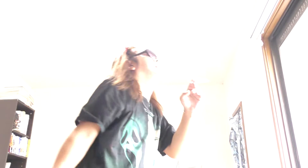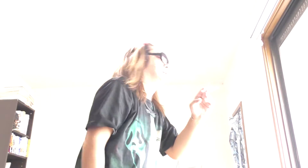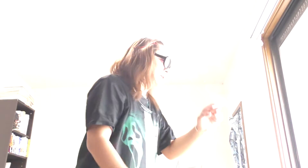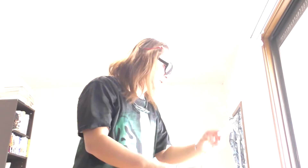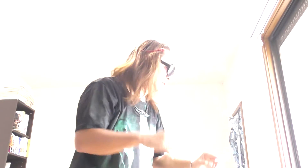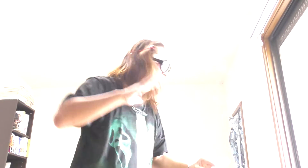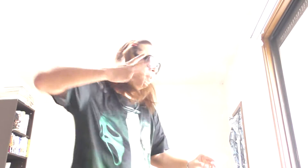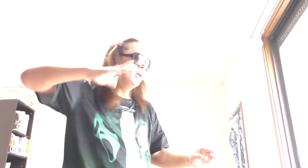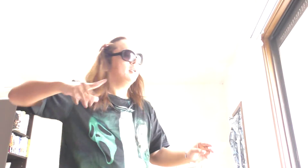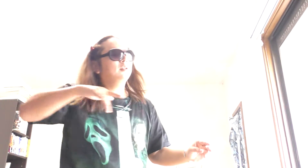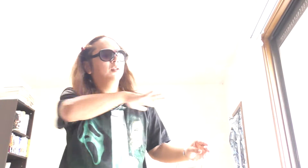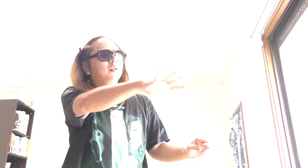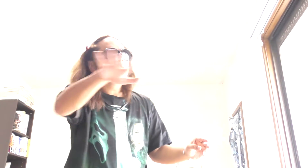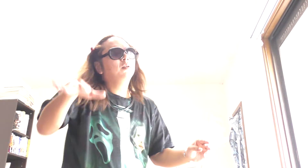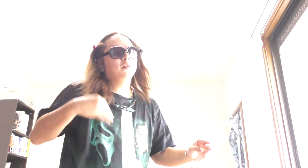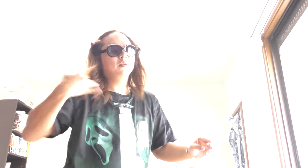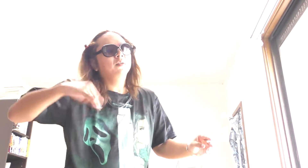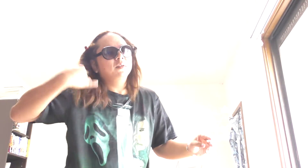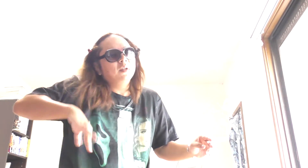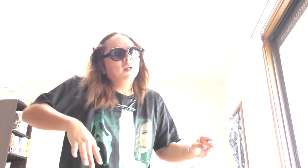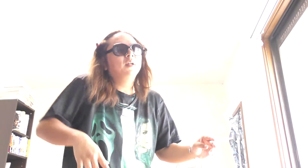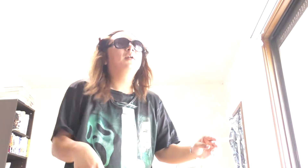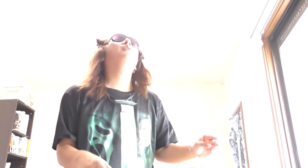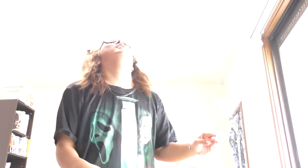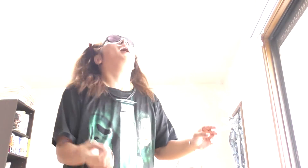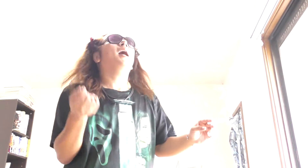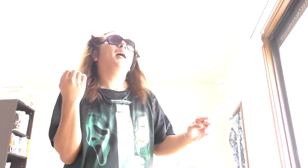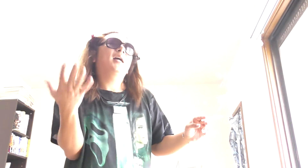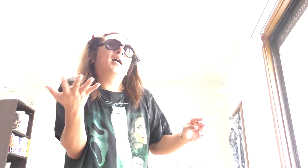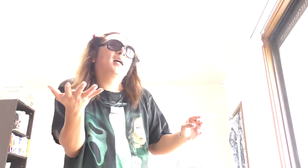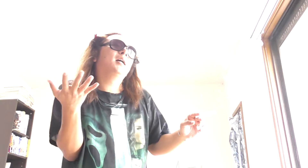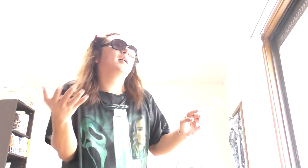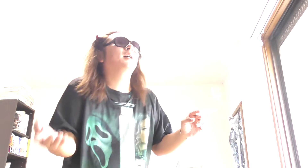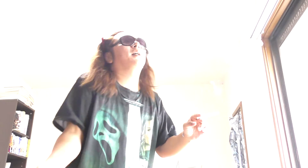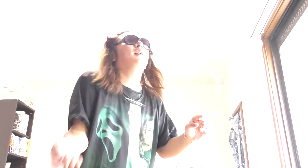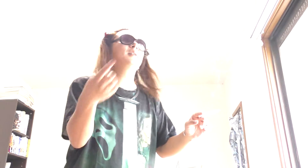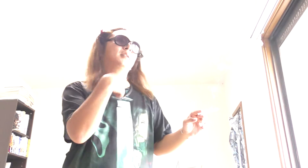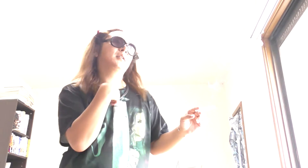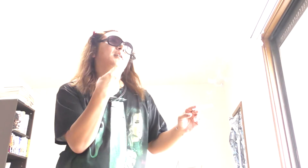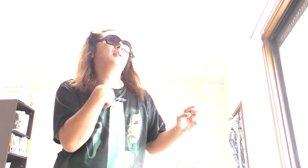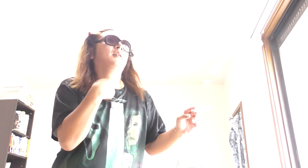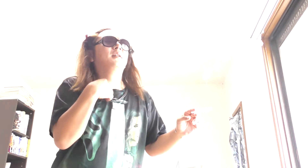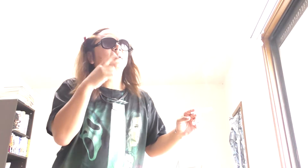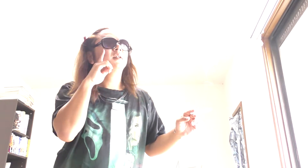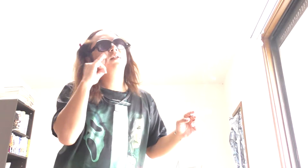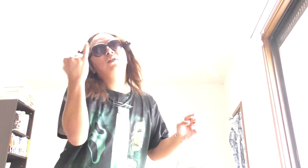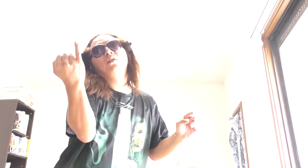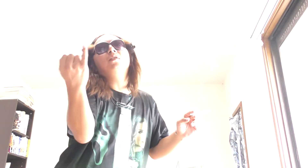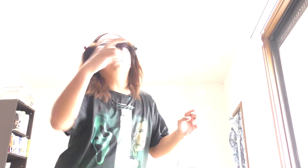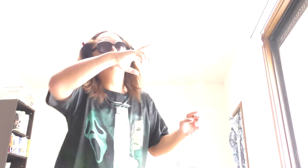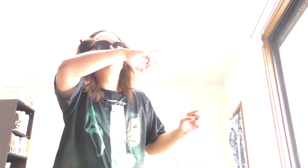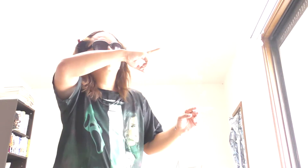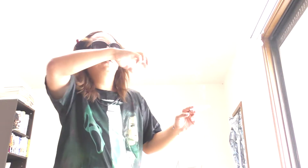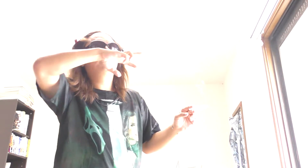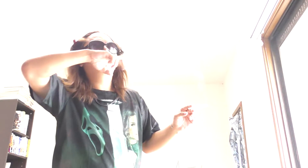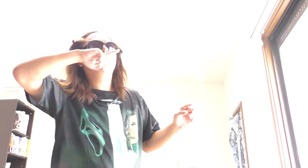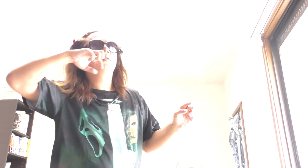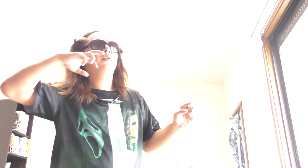A crowded room, and friends were tired, as I'm hiding from you, and you were so